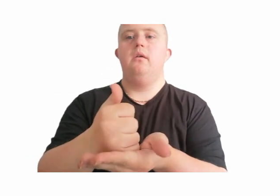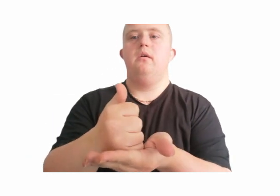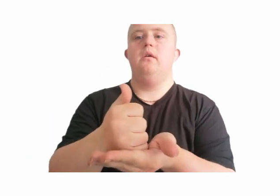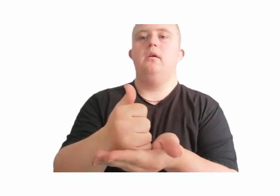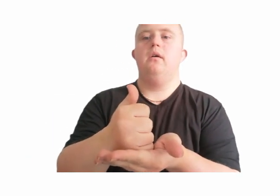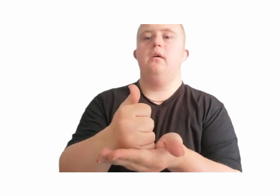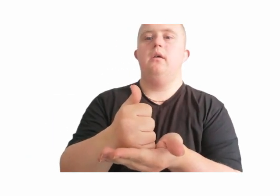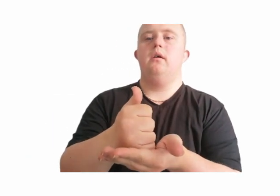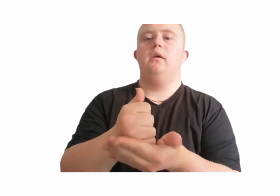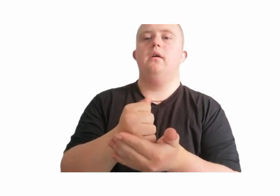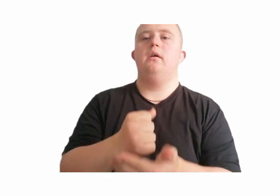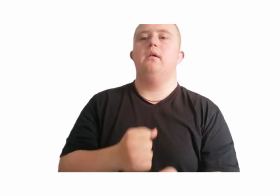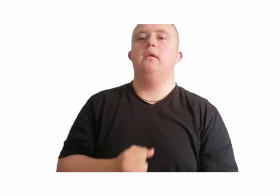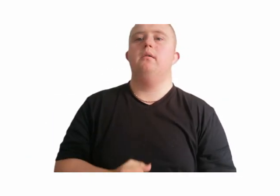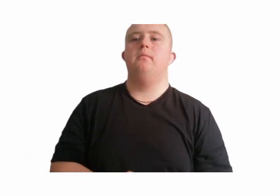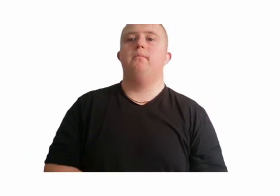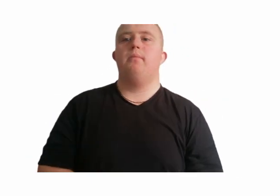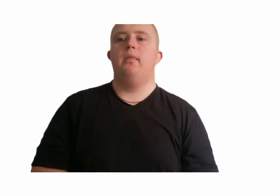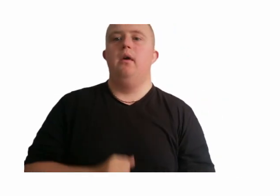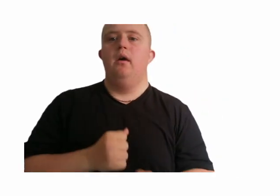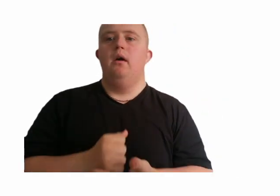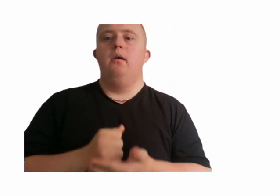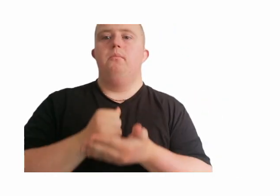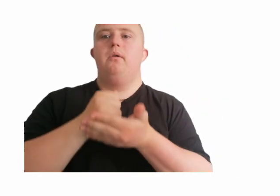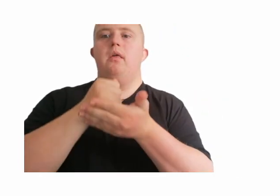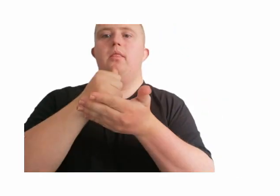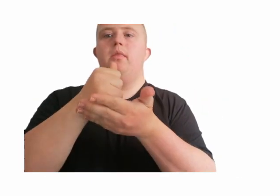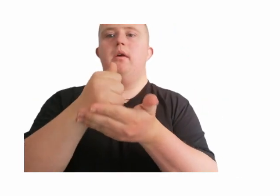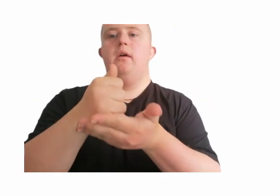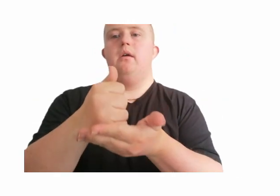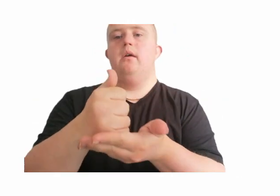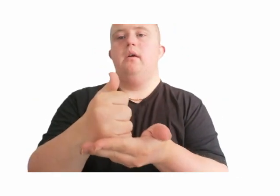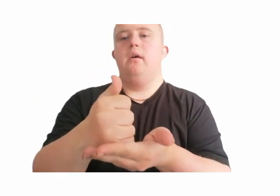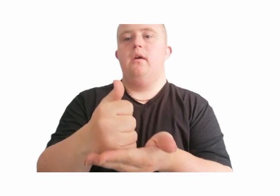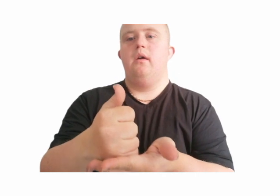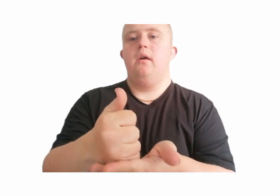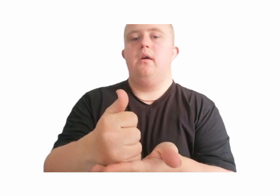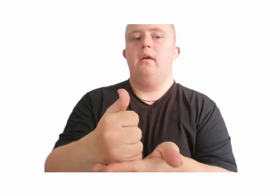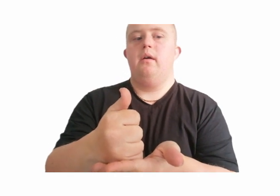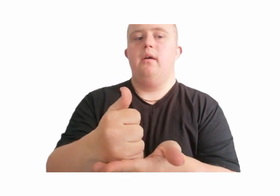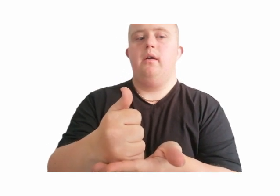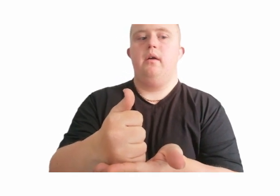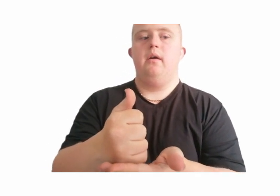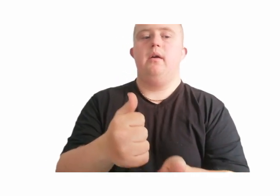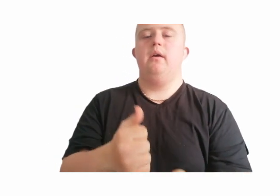there I'll be there